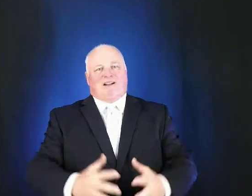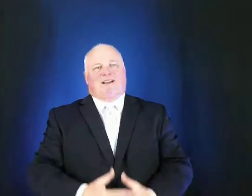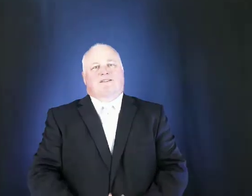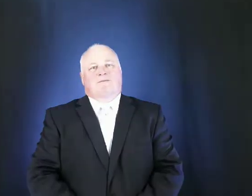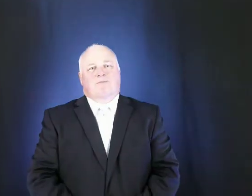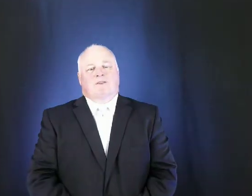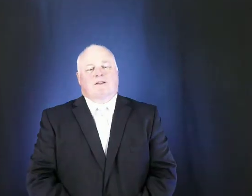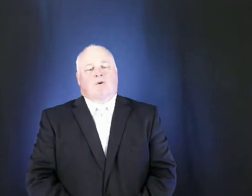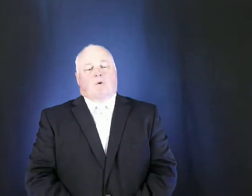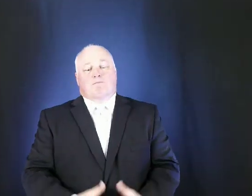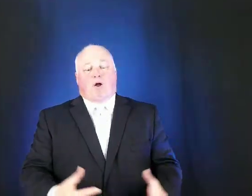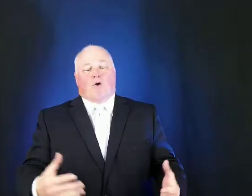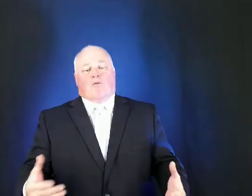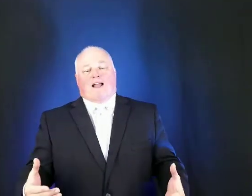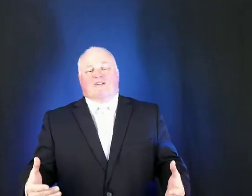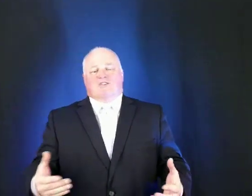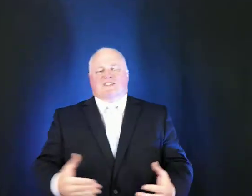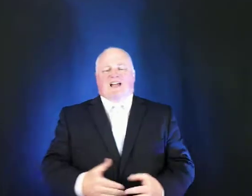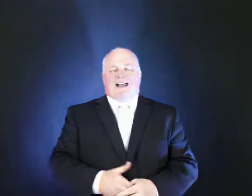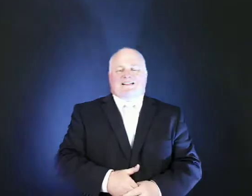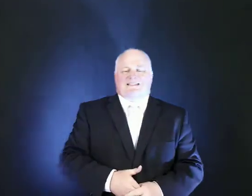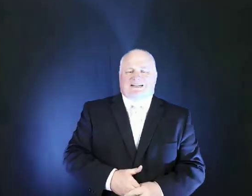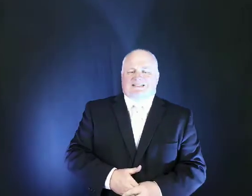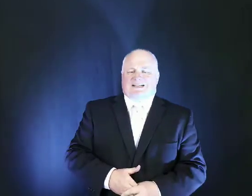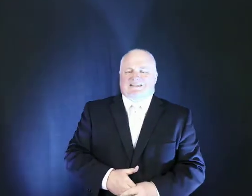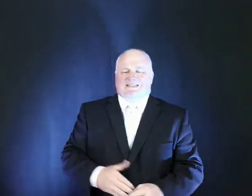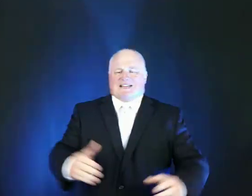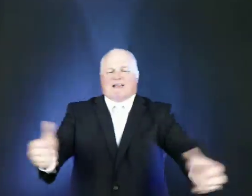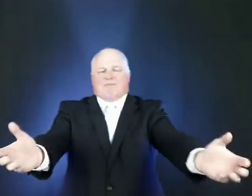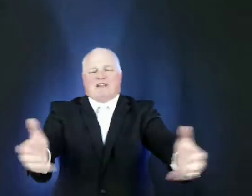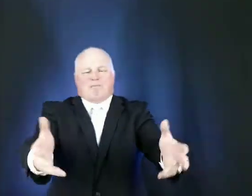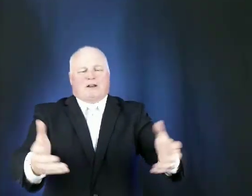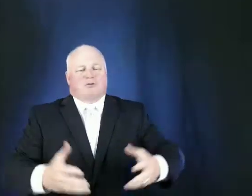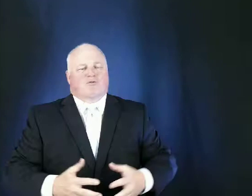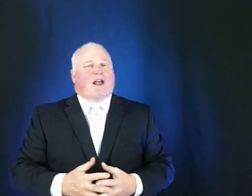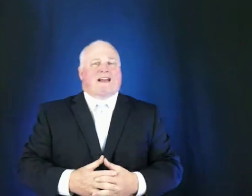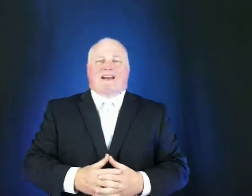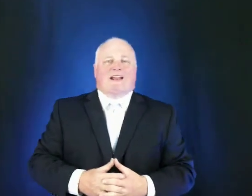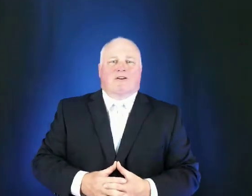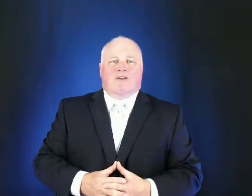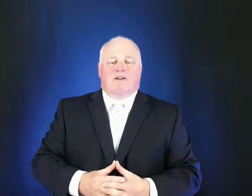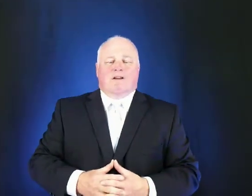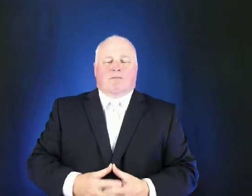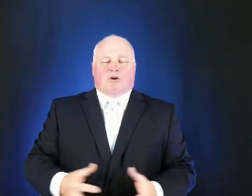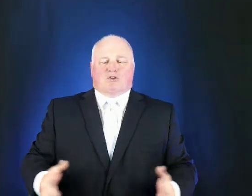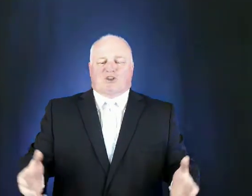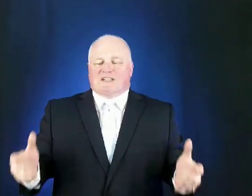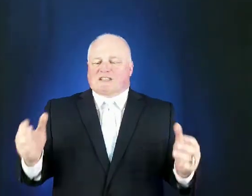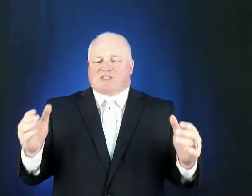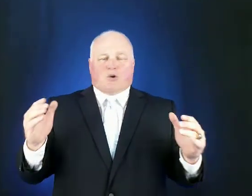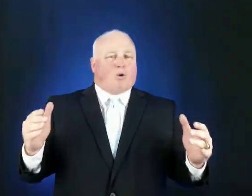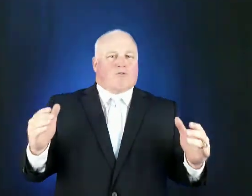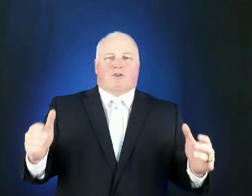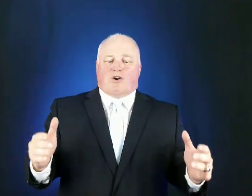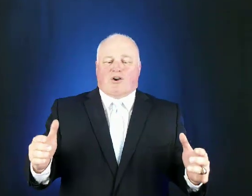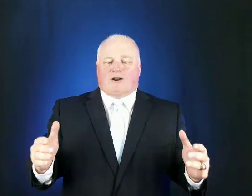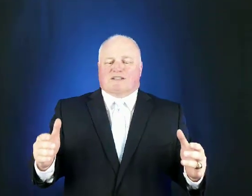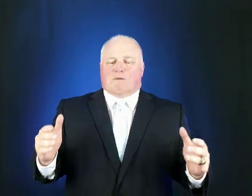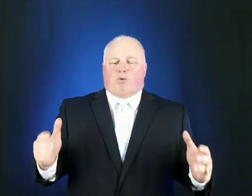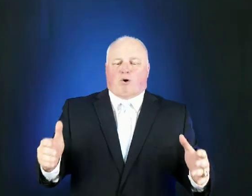when paul writes to titus and he says the same thing peter's writing here because jesus is going to return it's important